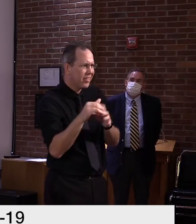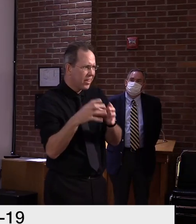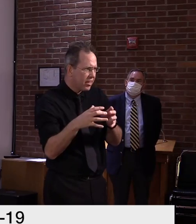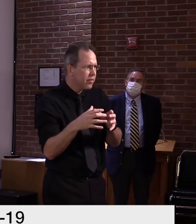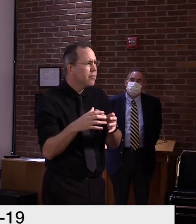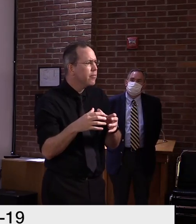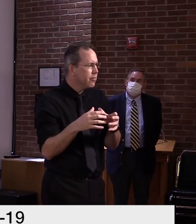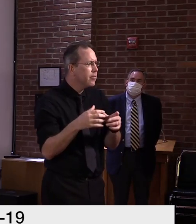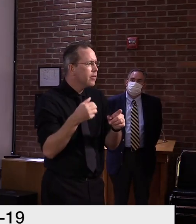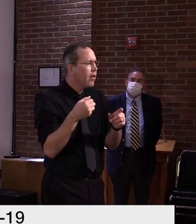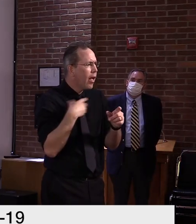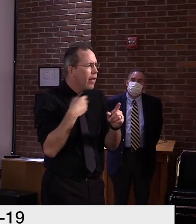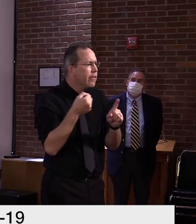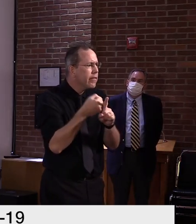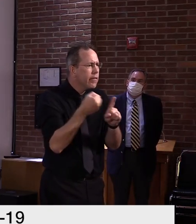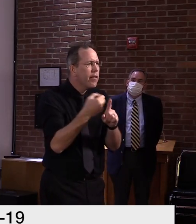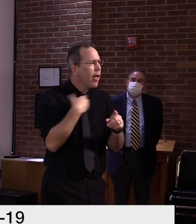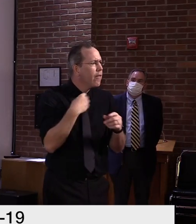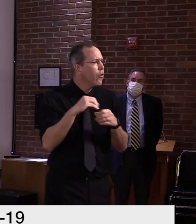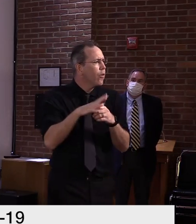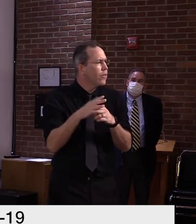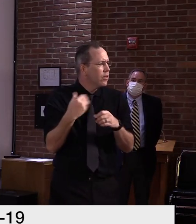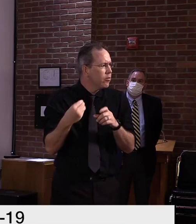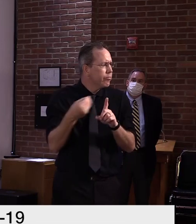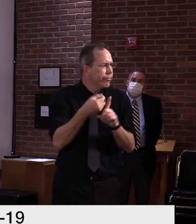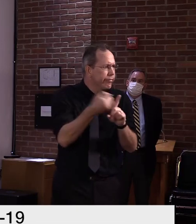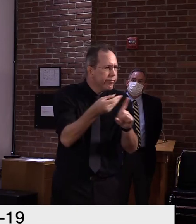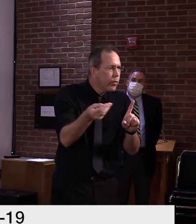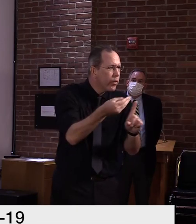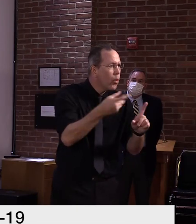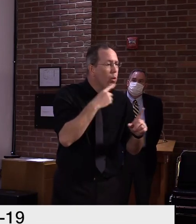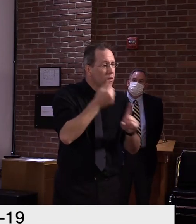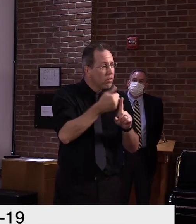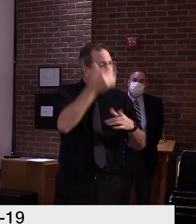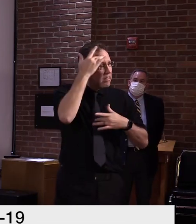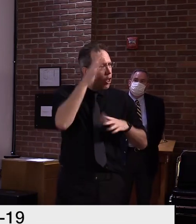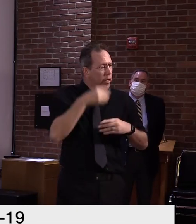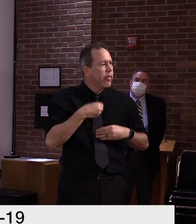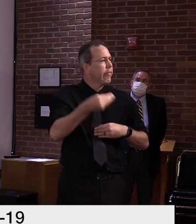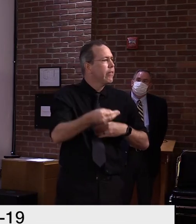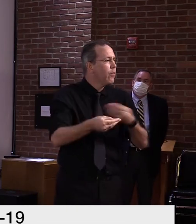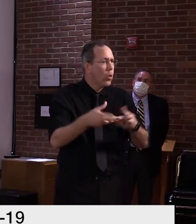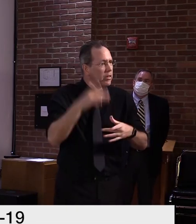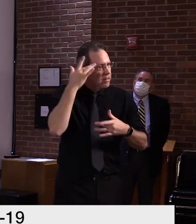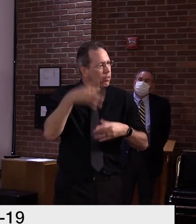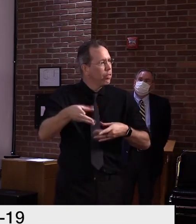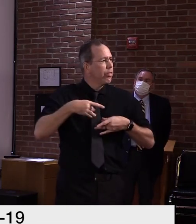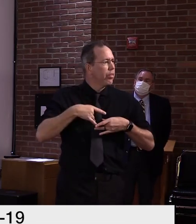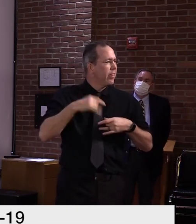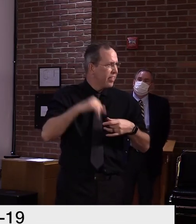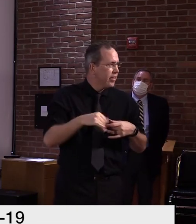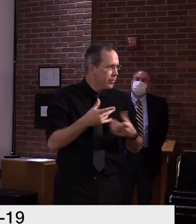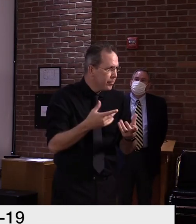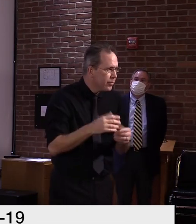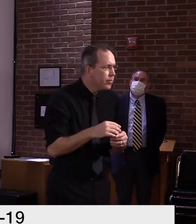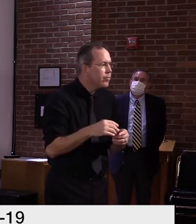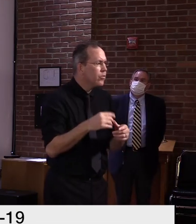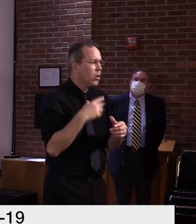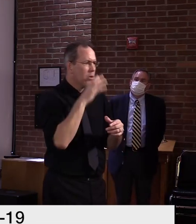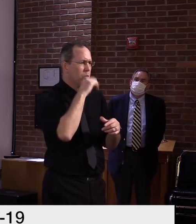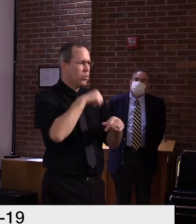virus. Um, I've kind of steadfastly assumed and held steady with a below five percent number for